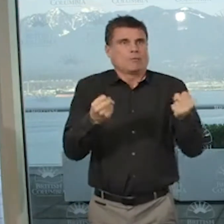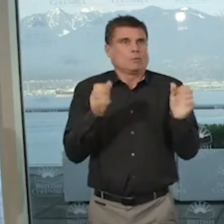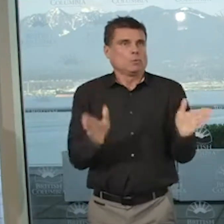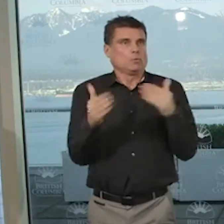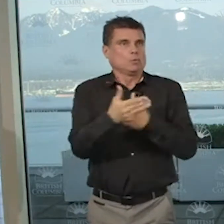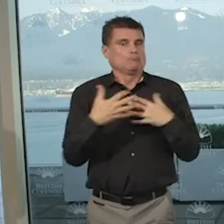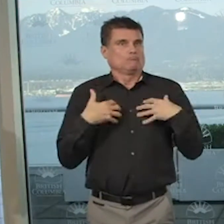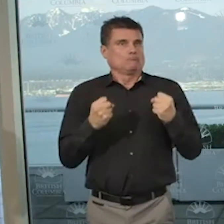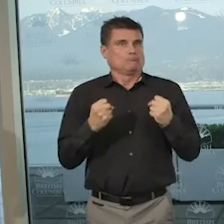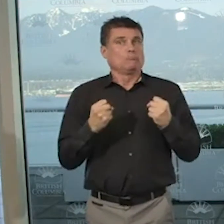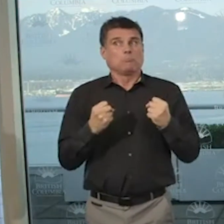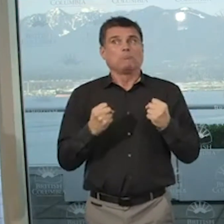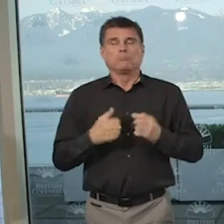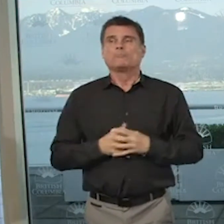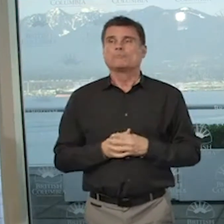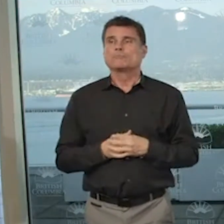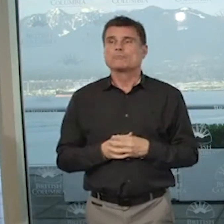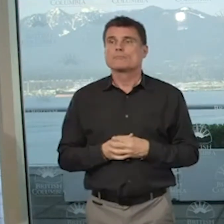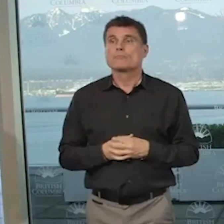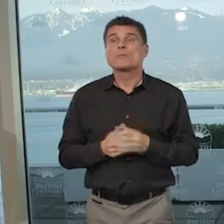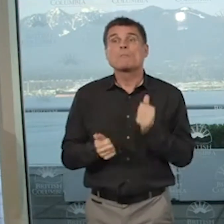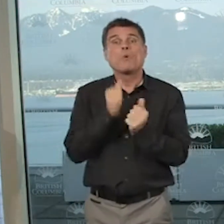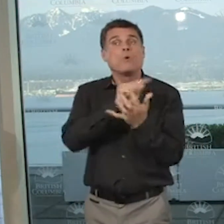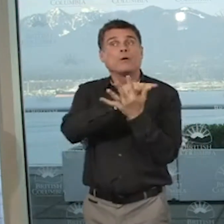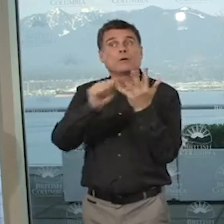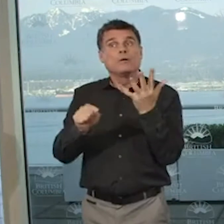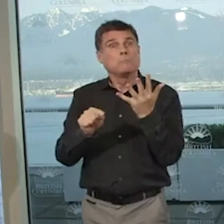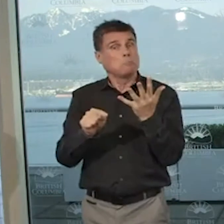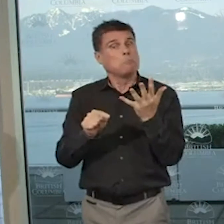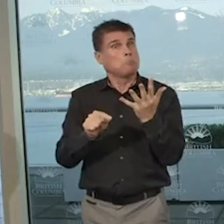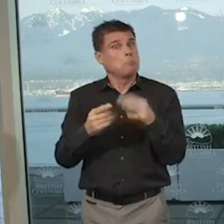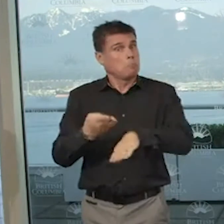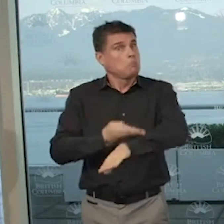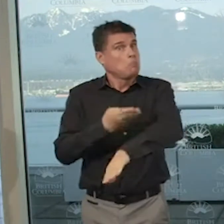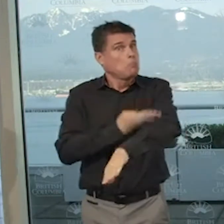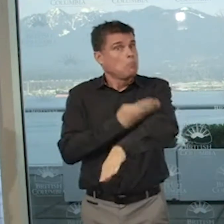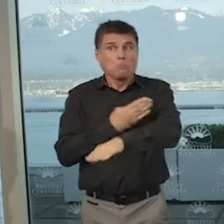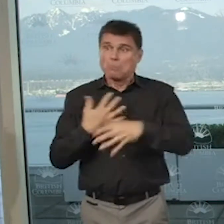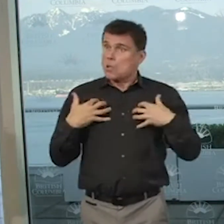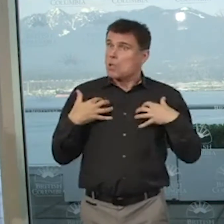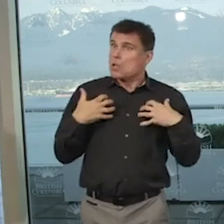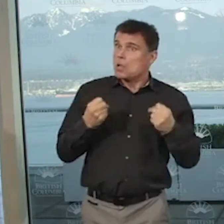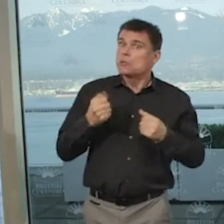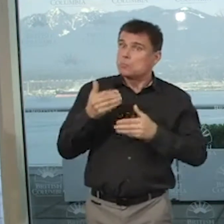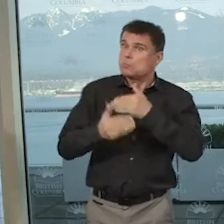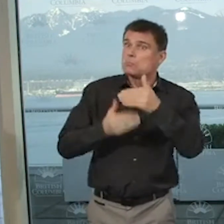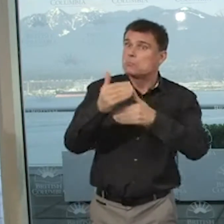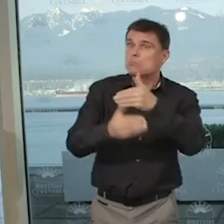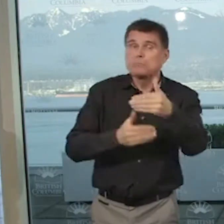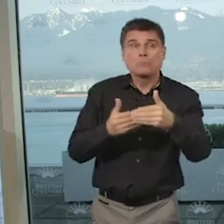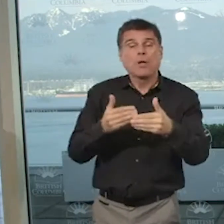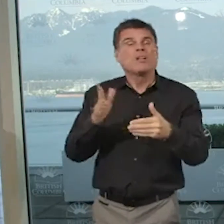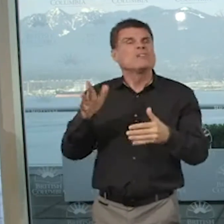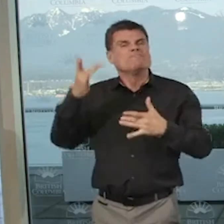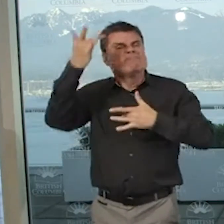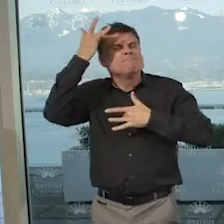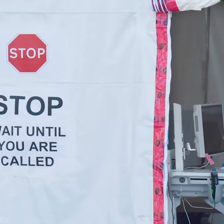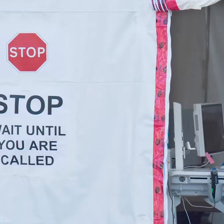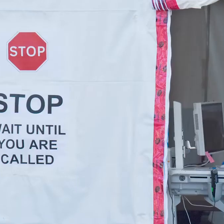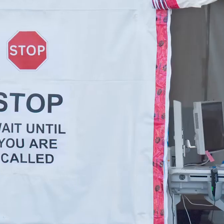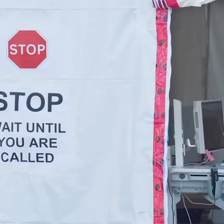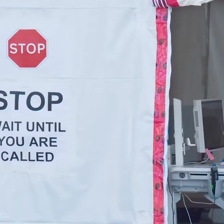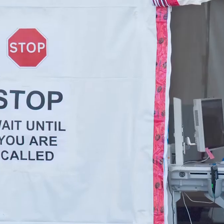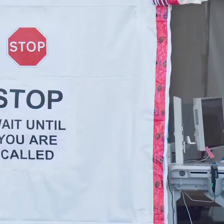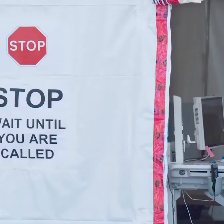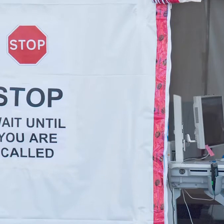people are actually doing very well, their symptoms have resolved at home, as with most of our cases so far,